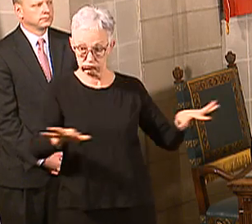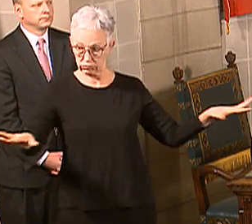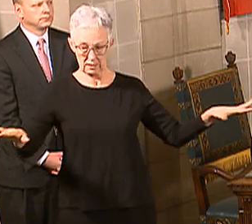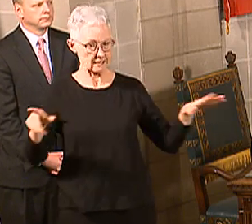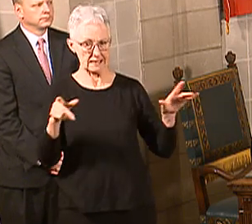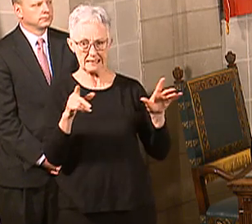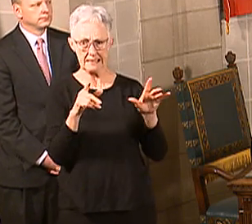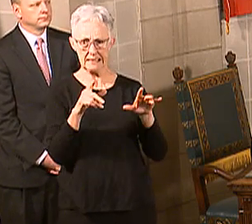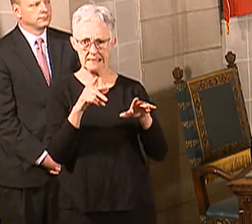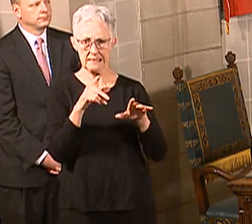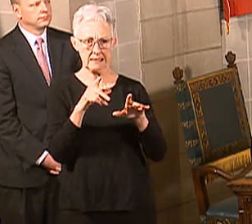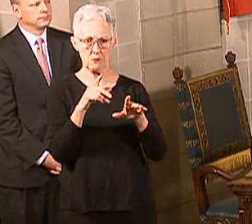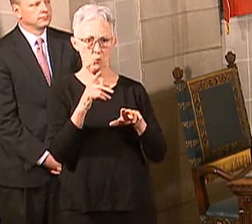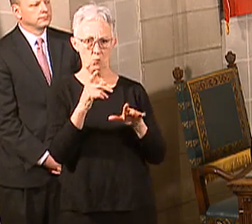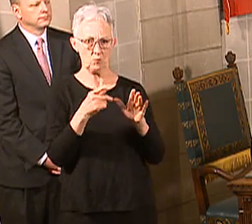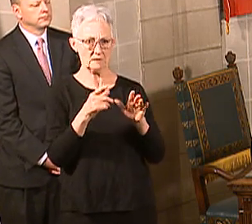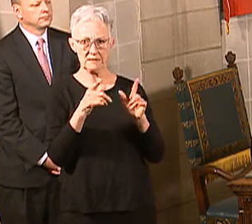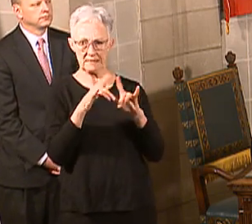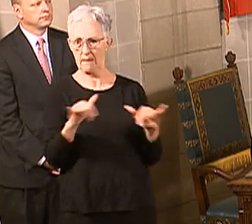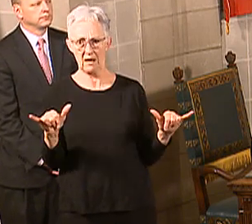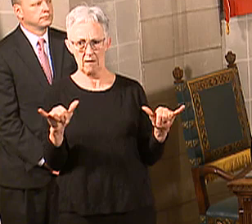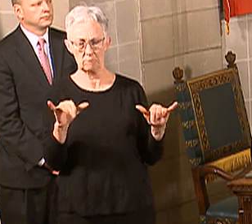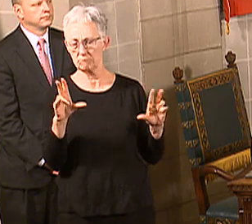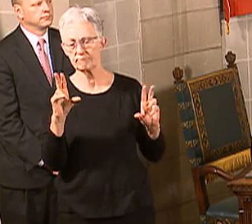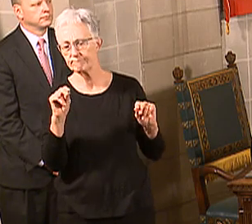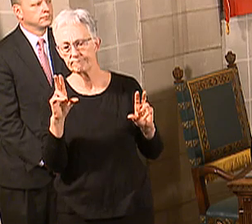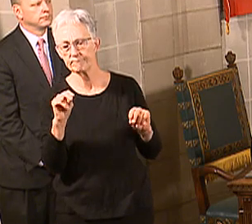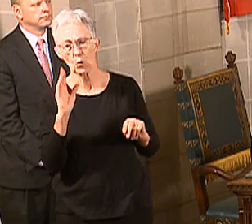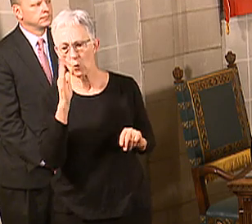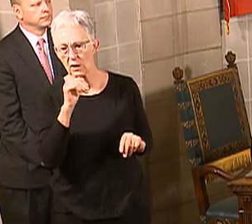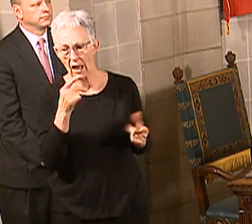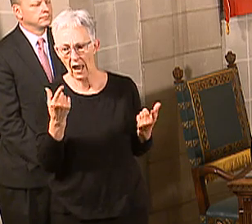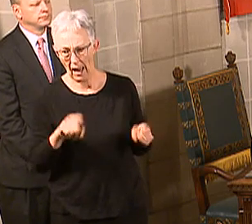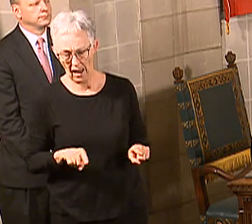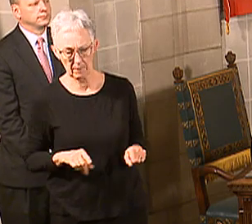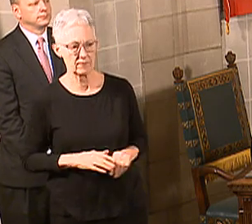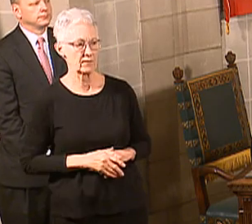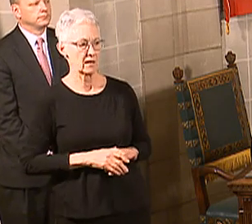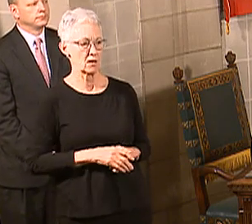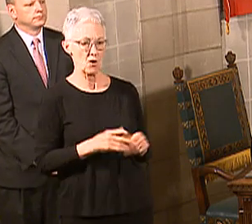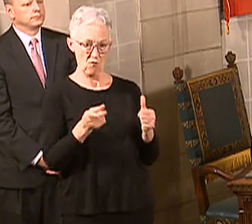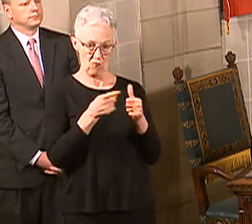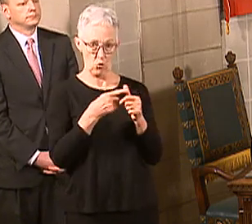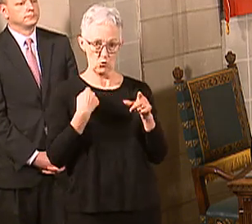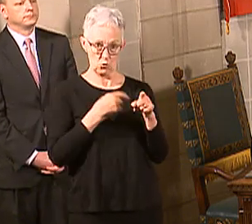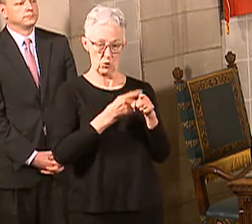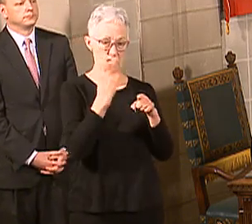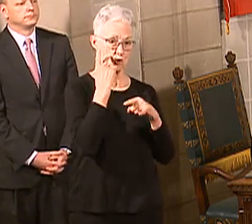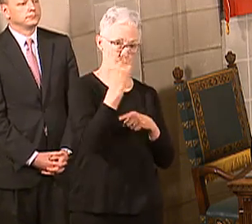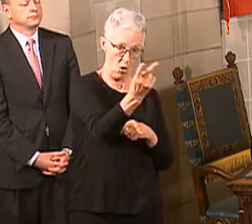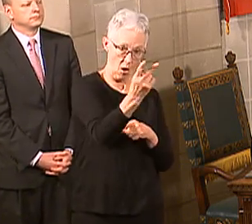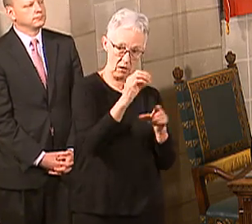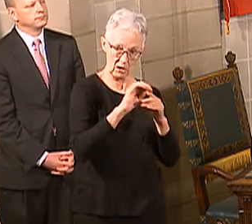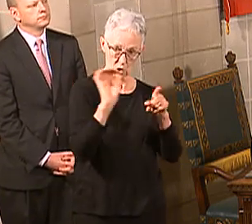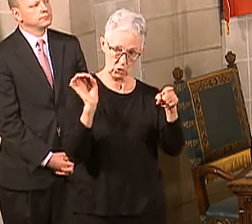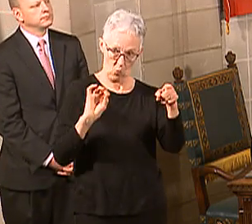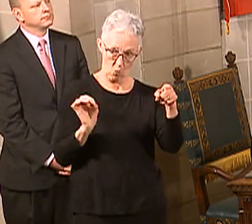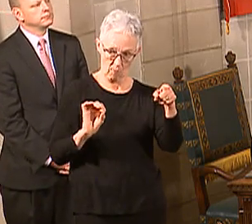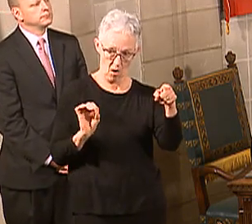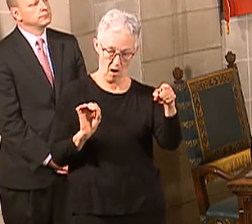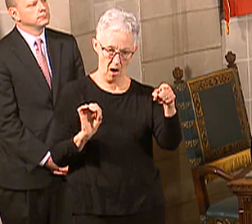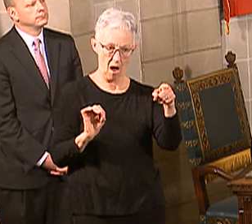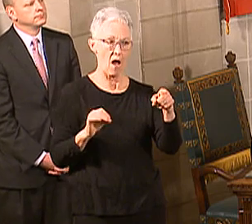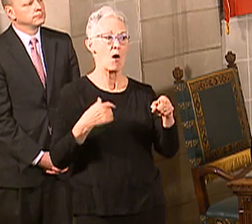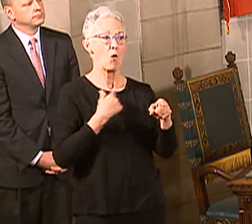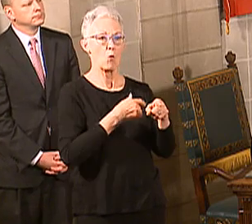put them in for roughly six weeks. So where we had that community spread in Omaha and we have the directed health measure going until April 30th,